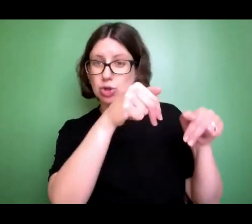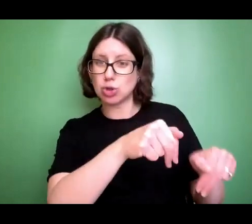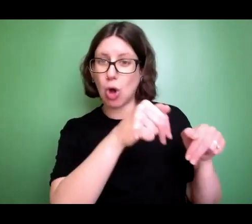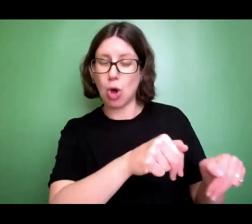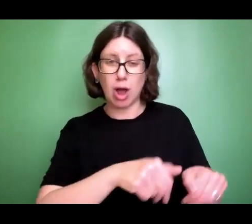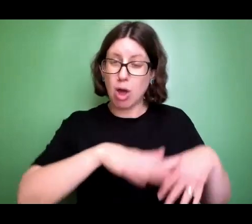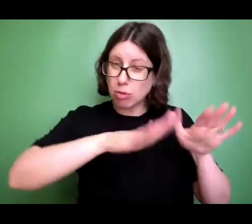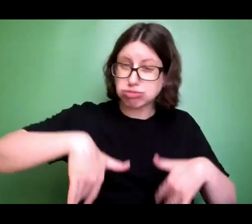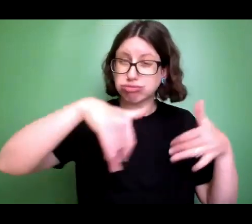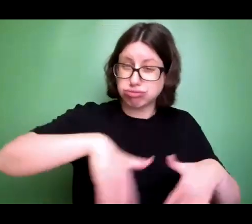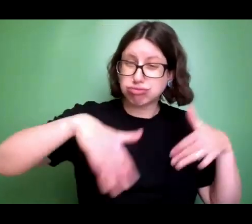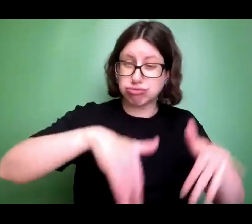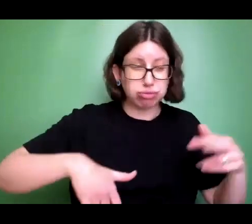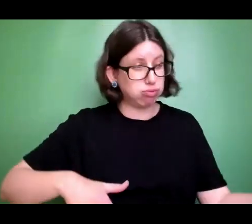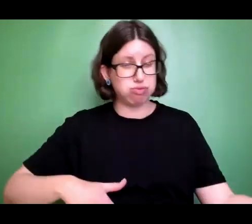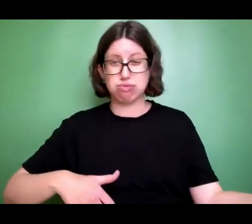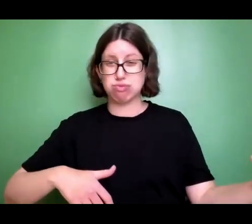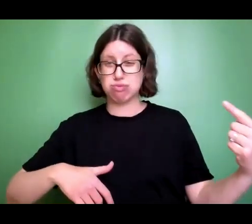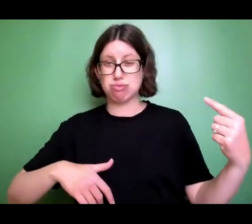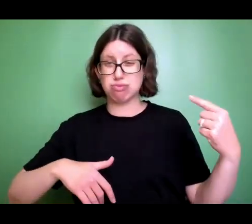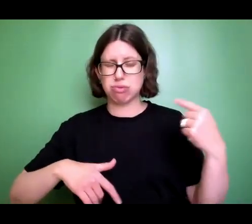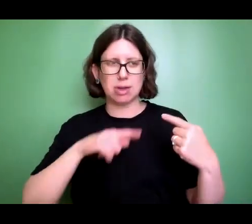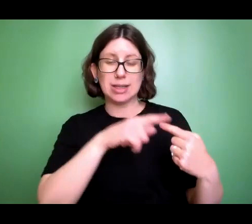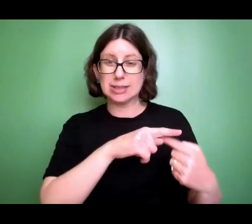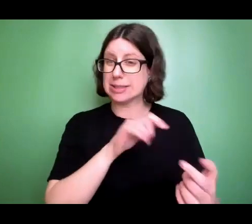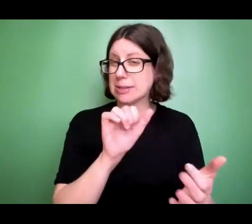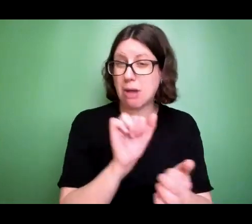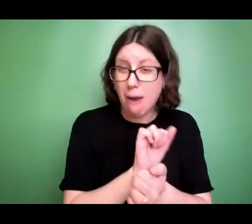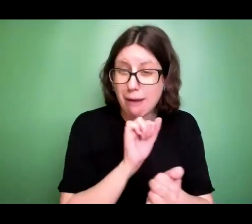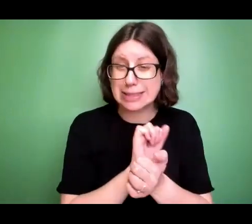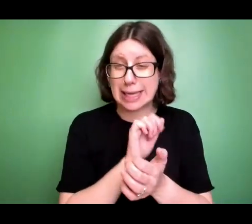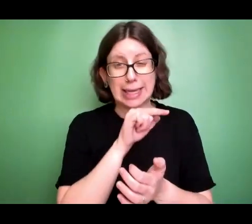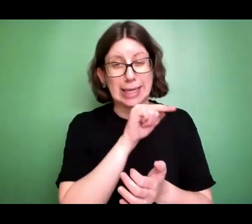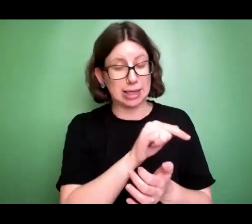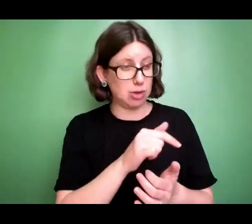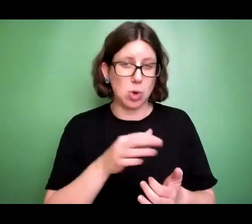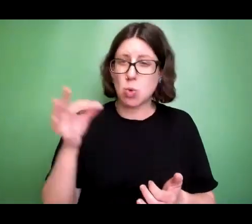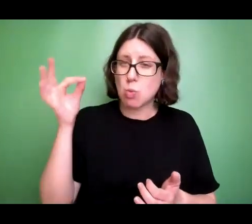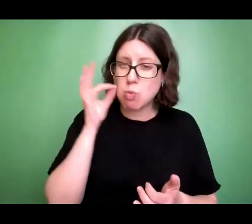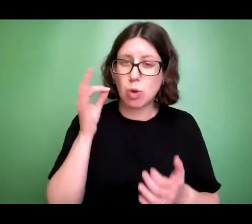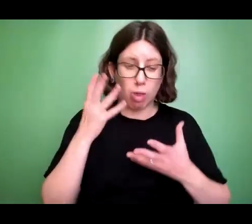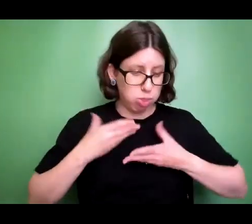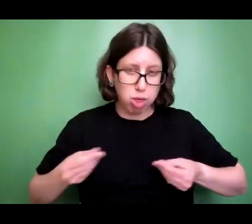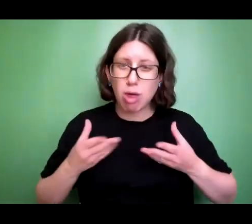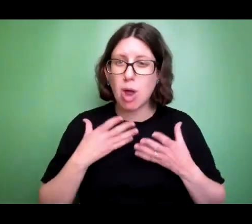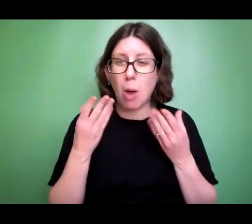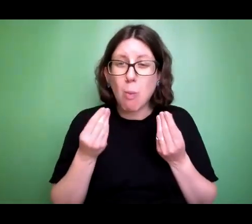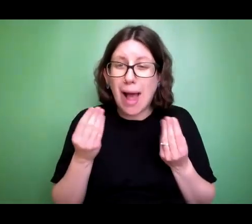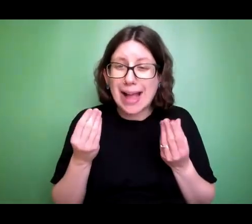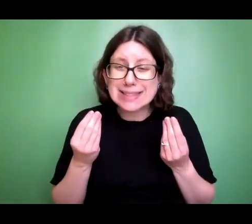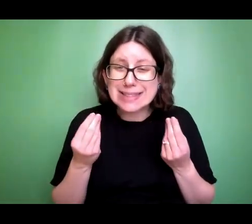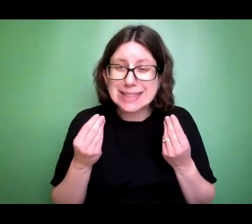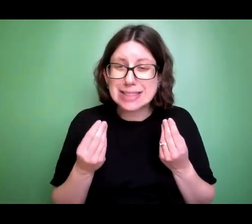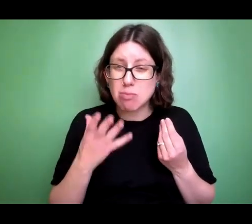She's covered in water, a brown water. So I think she fell into a puddle or something. And she's running towards me as though I were a